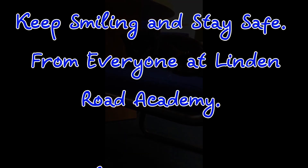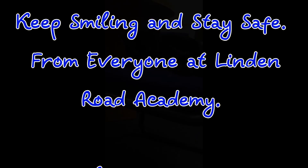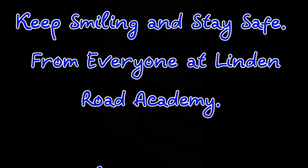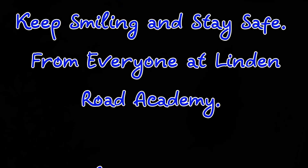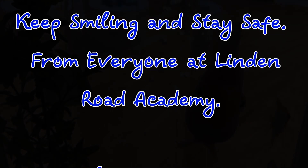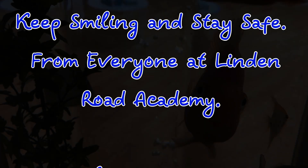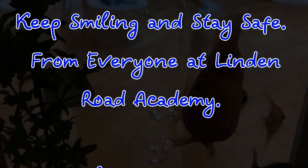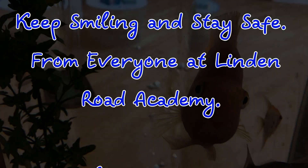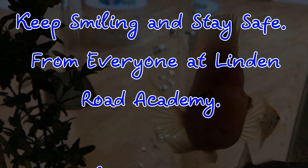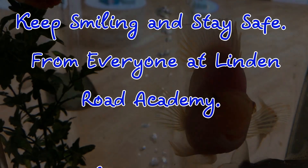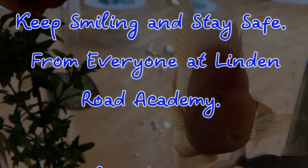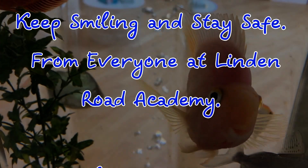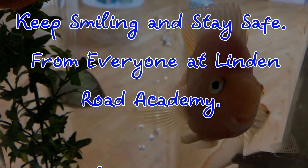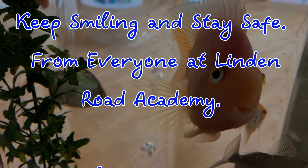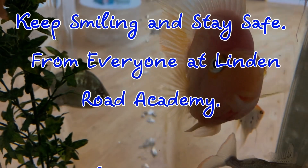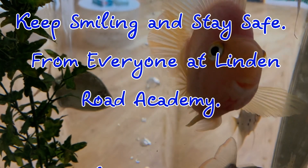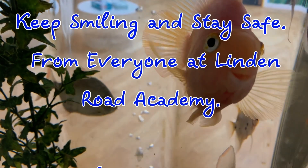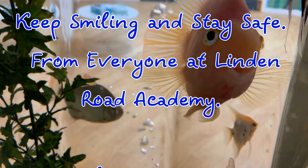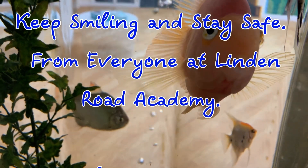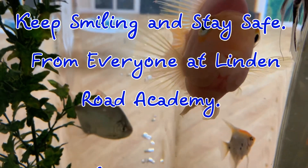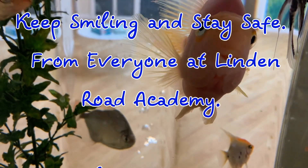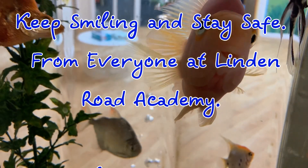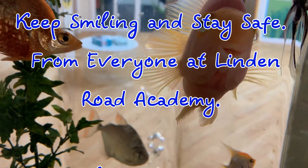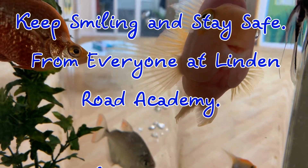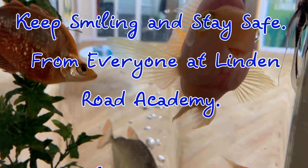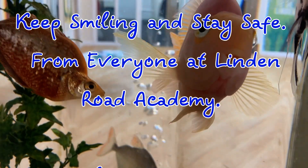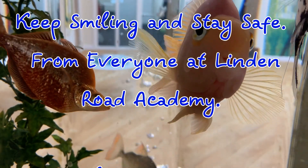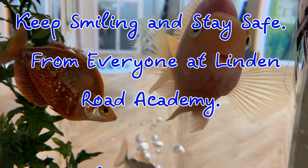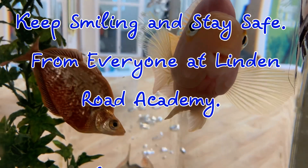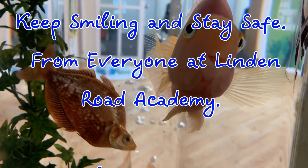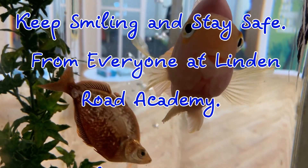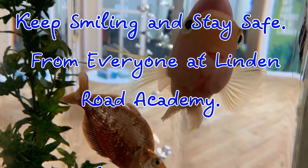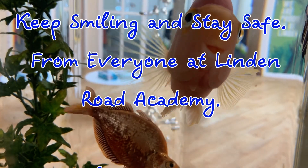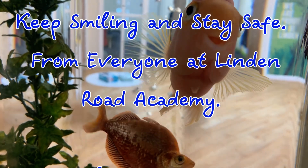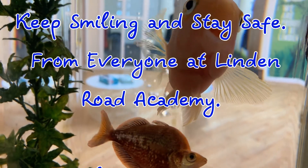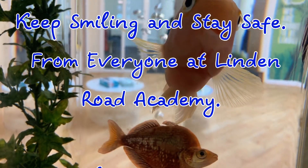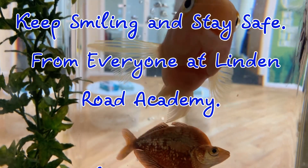You can count on me cause And And